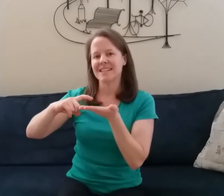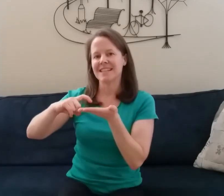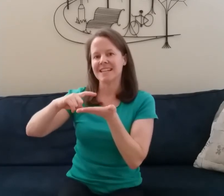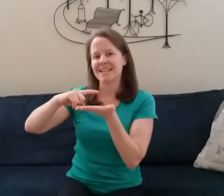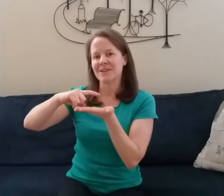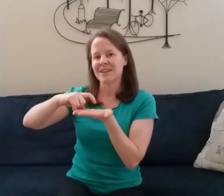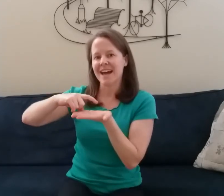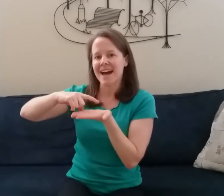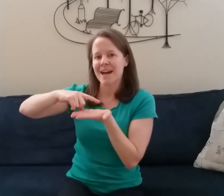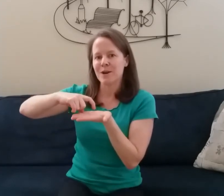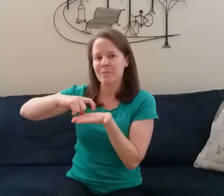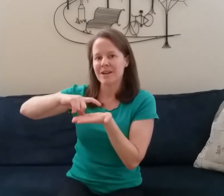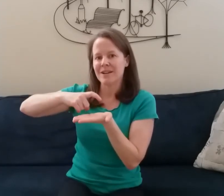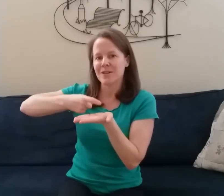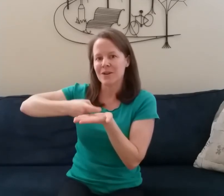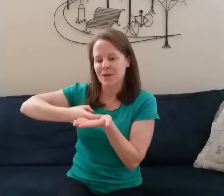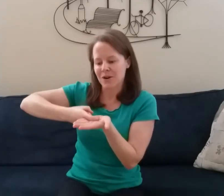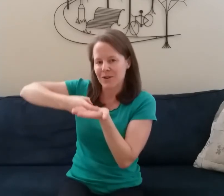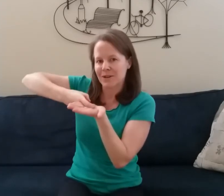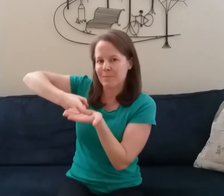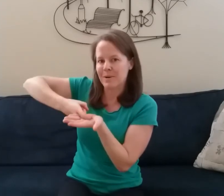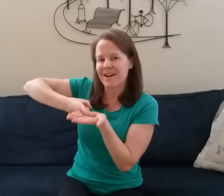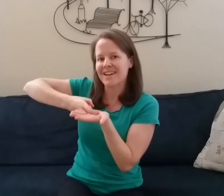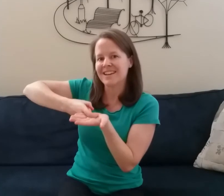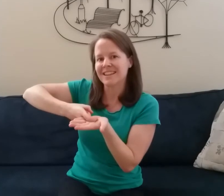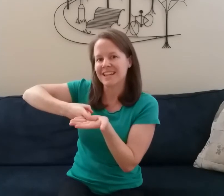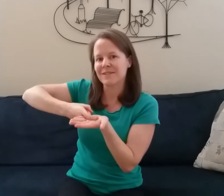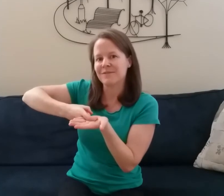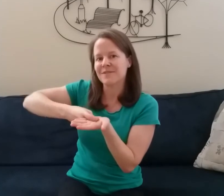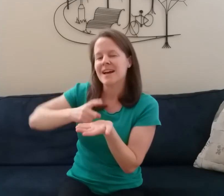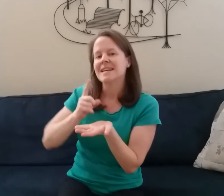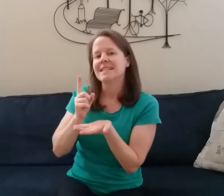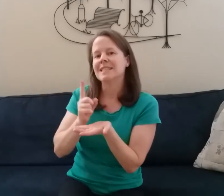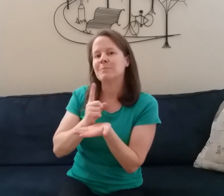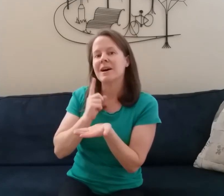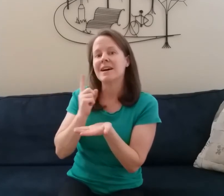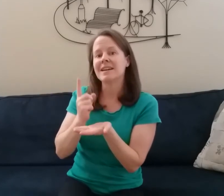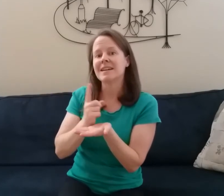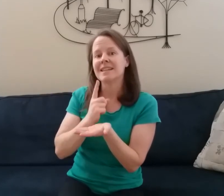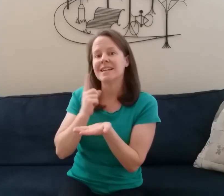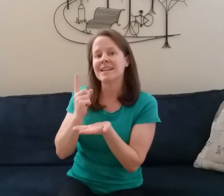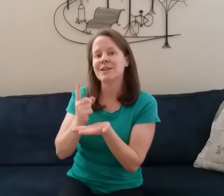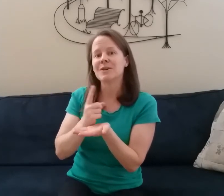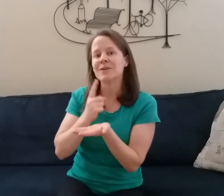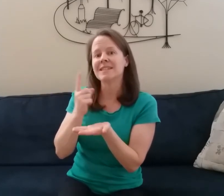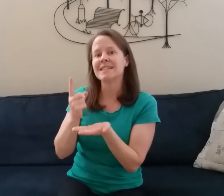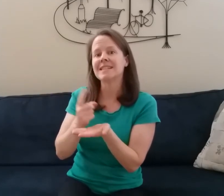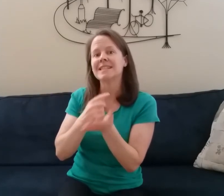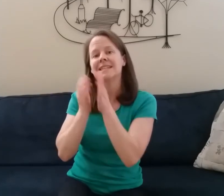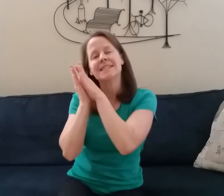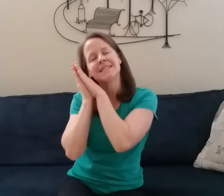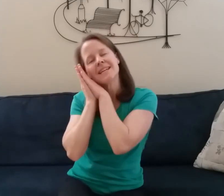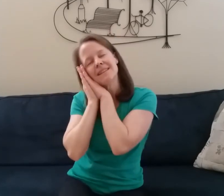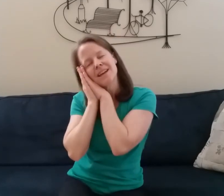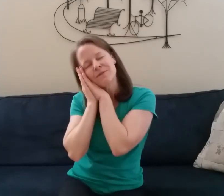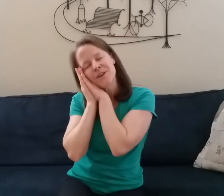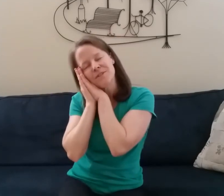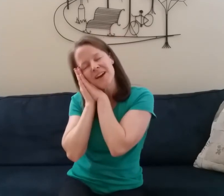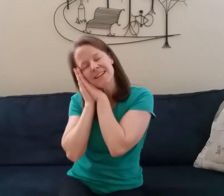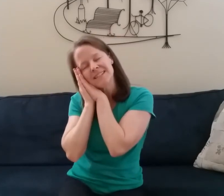little caterpillar curled up on a leaf, spun a little chrysalis and then fell fast